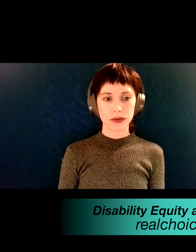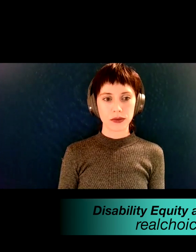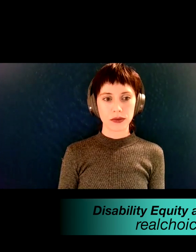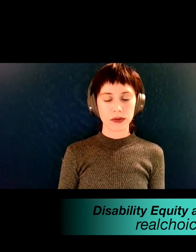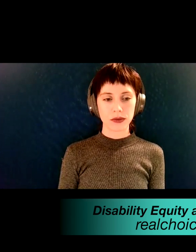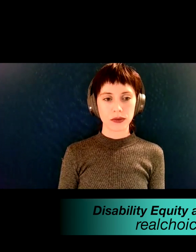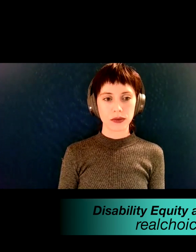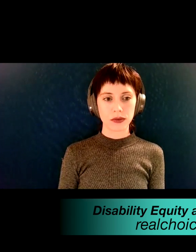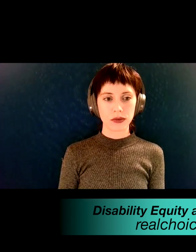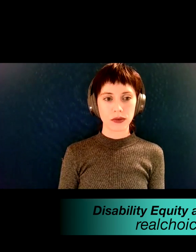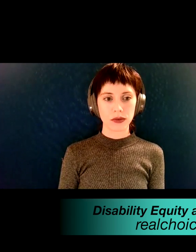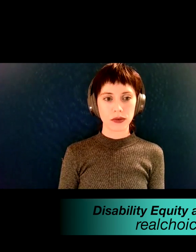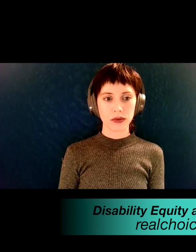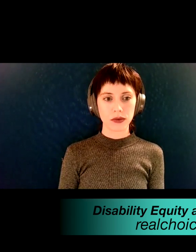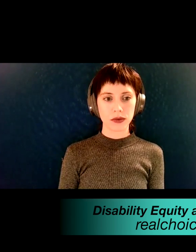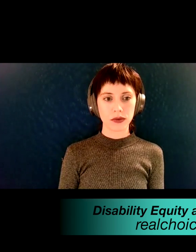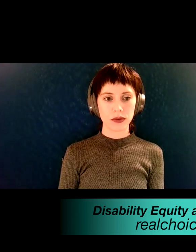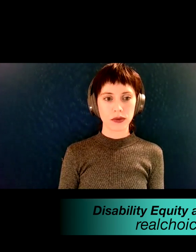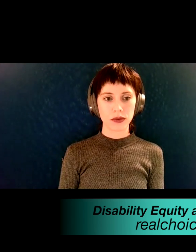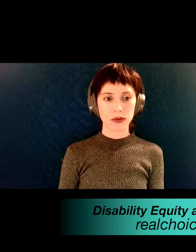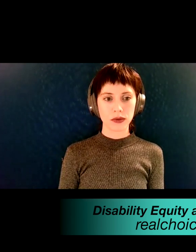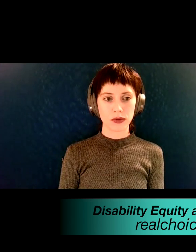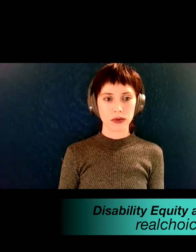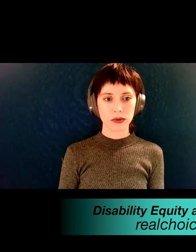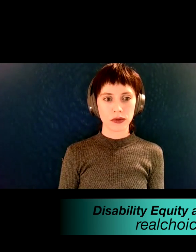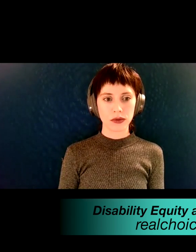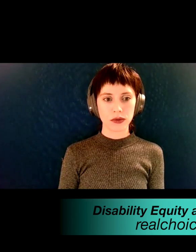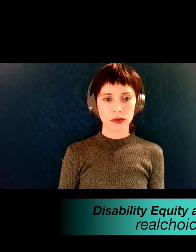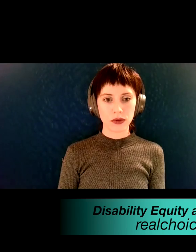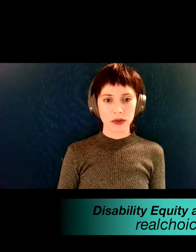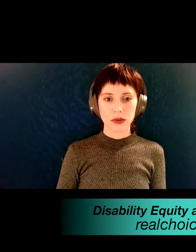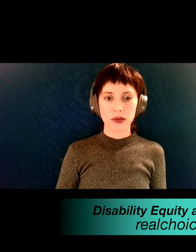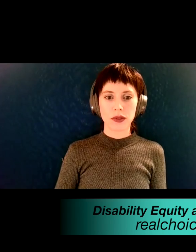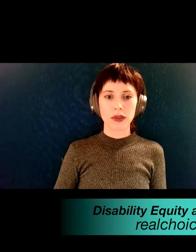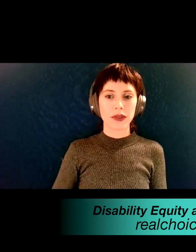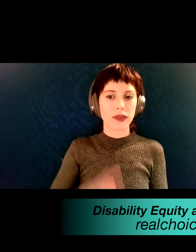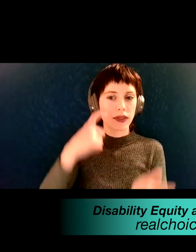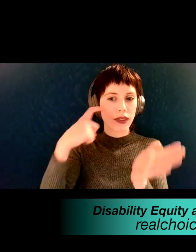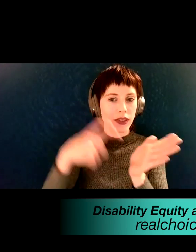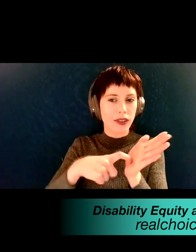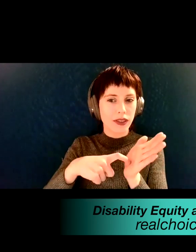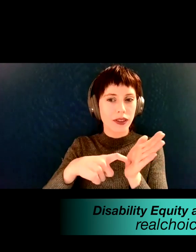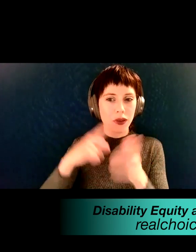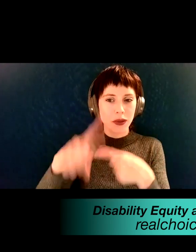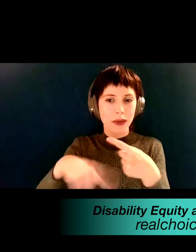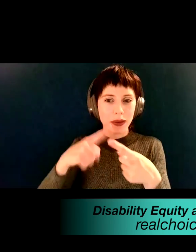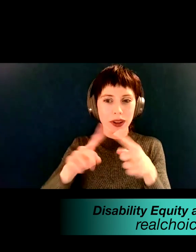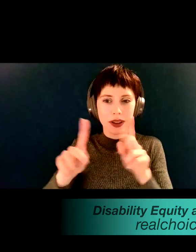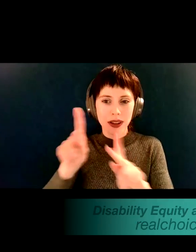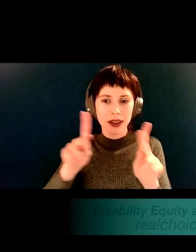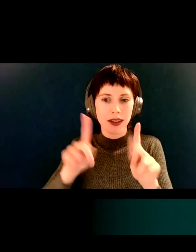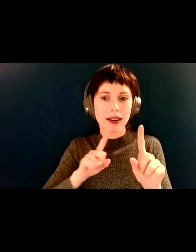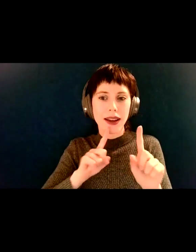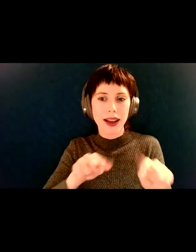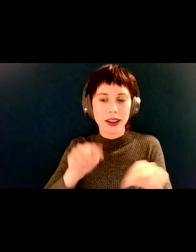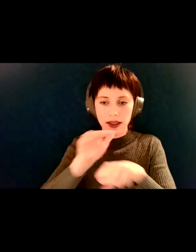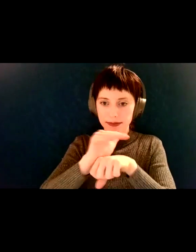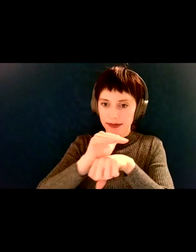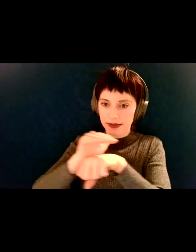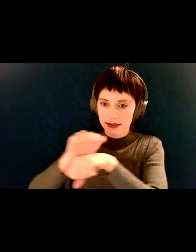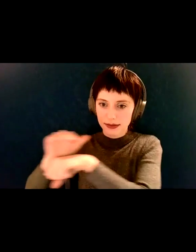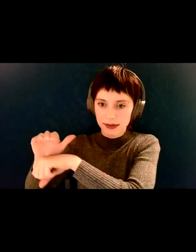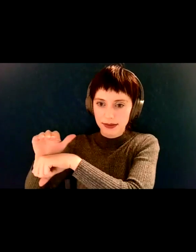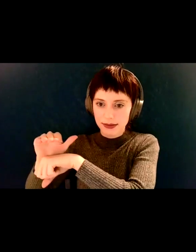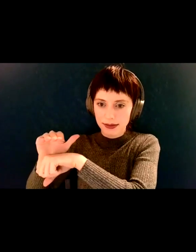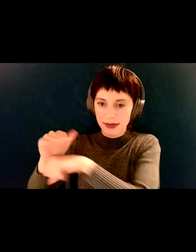taking it in the evening hours, like, every day. When we